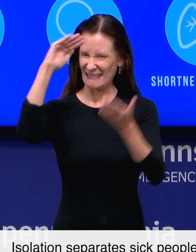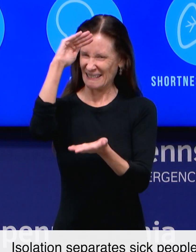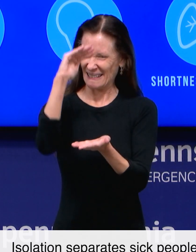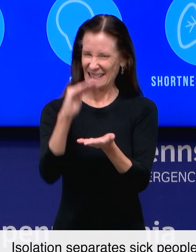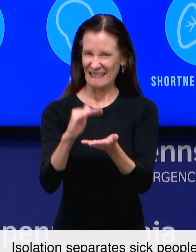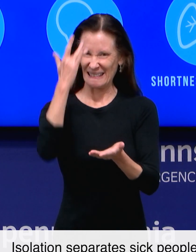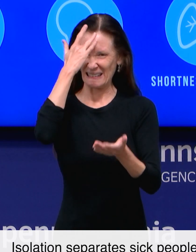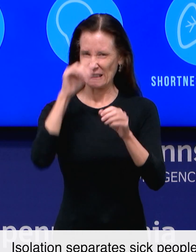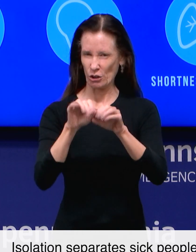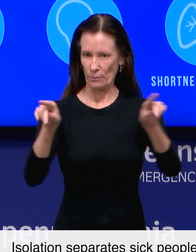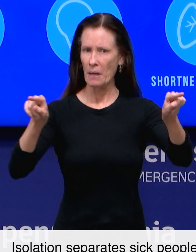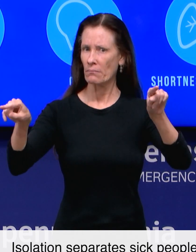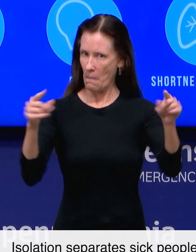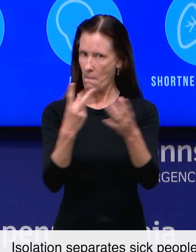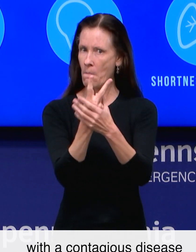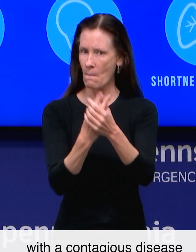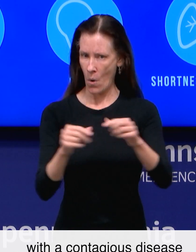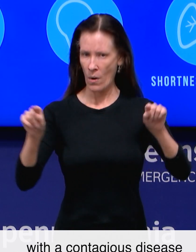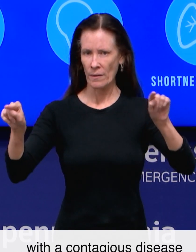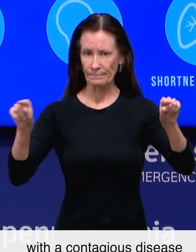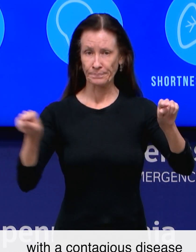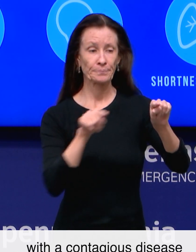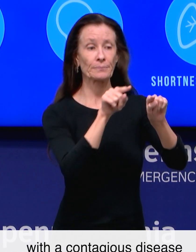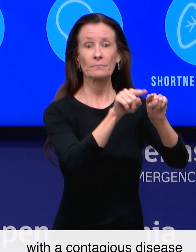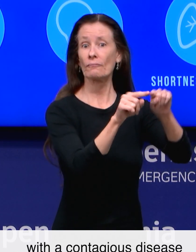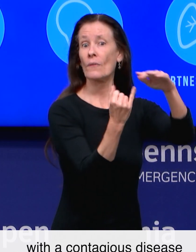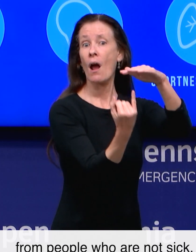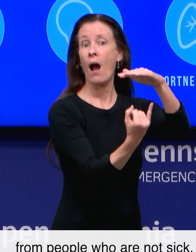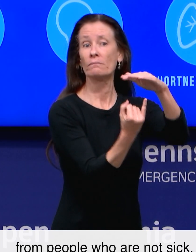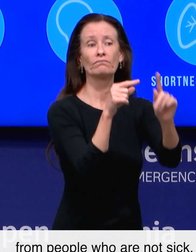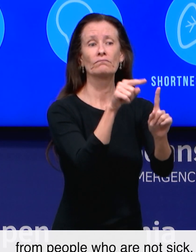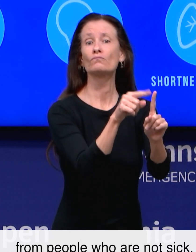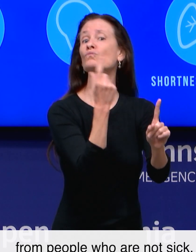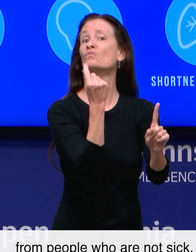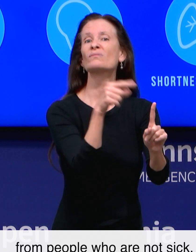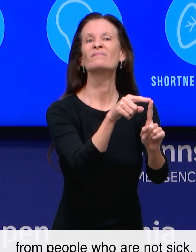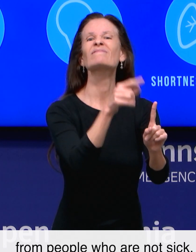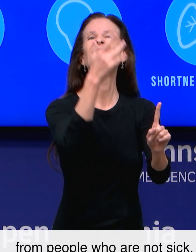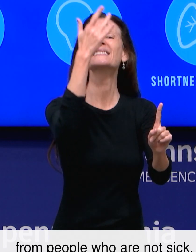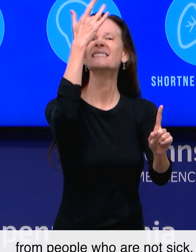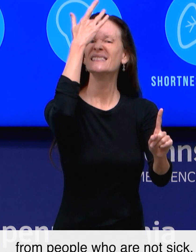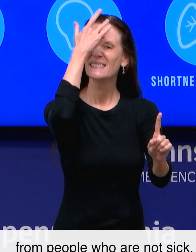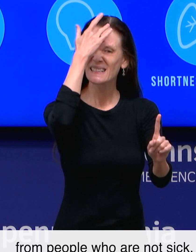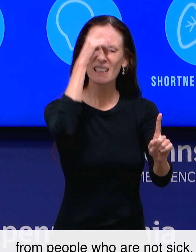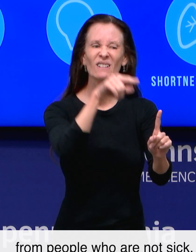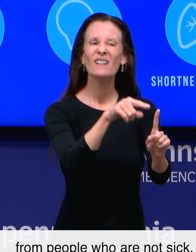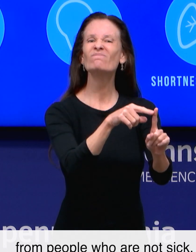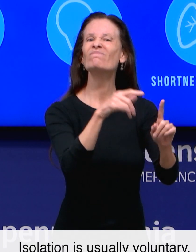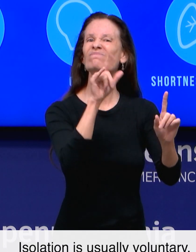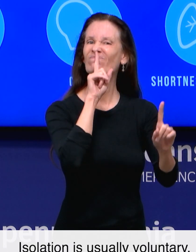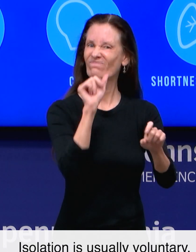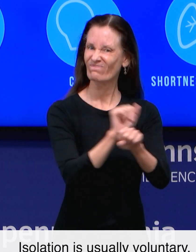Isolation separates sick people with a contagious disease from people who are not sick.